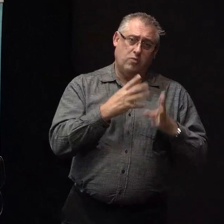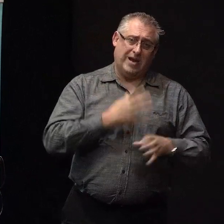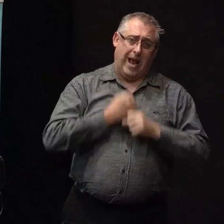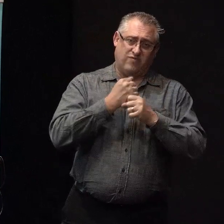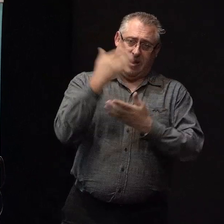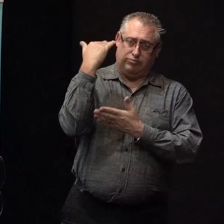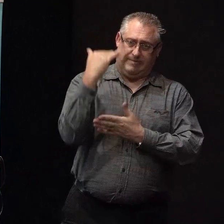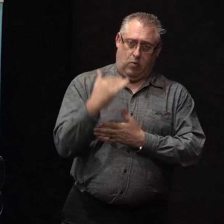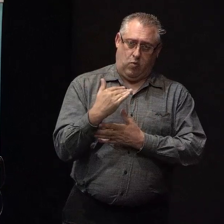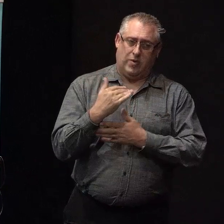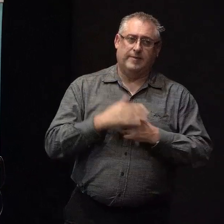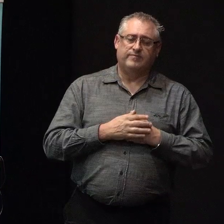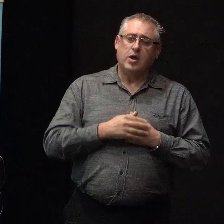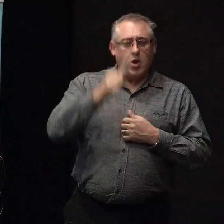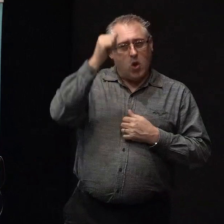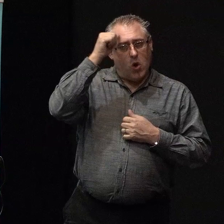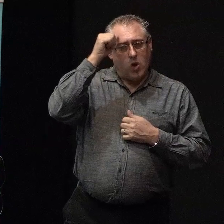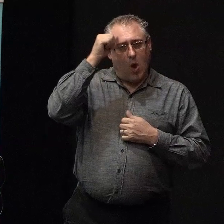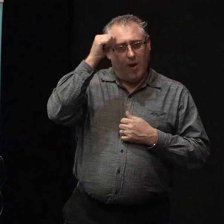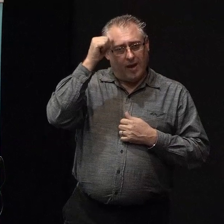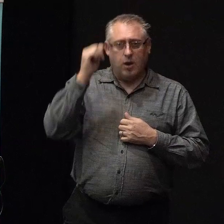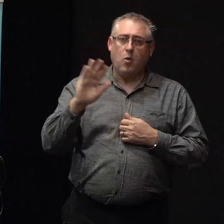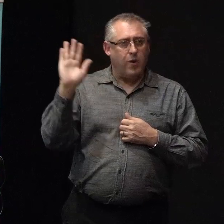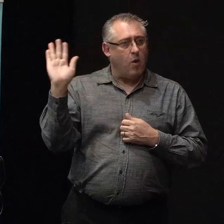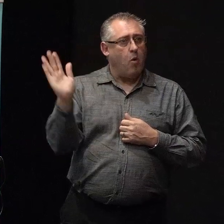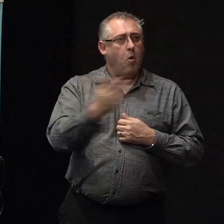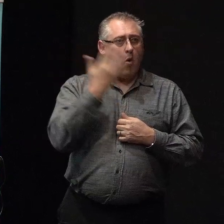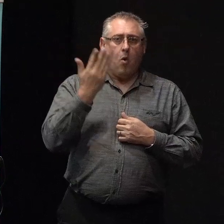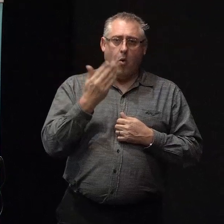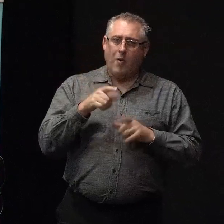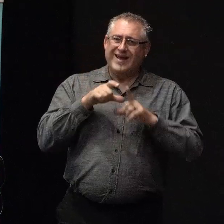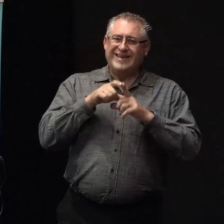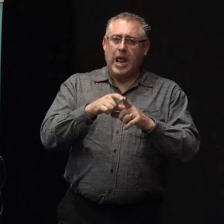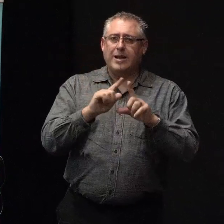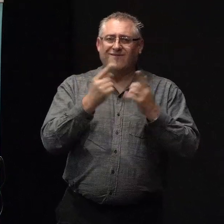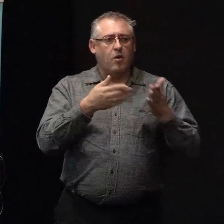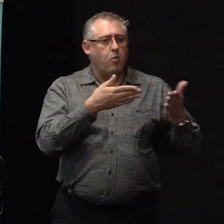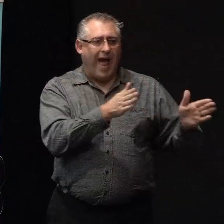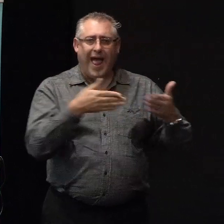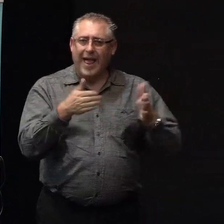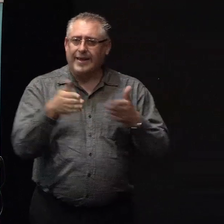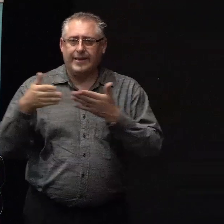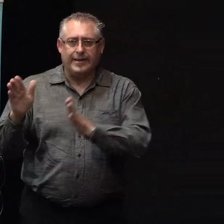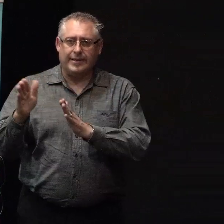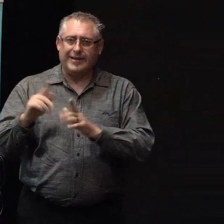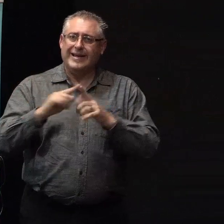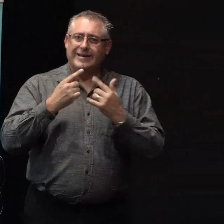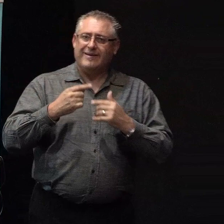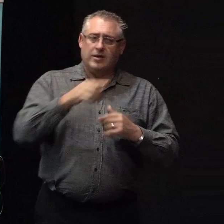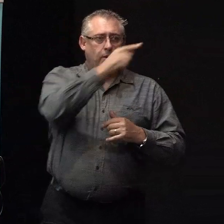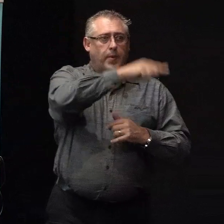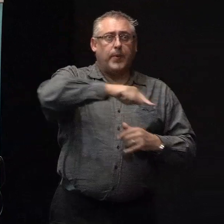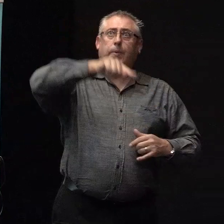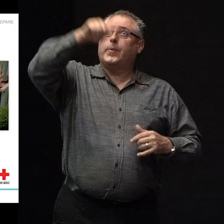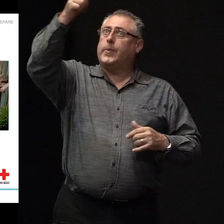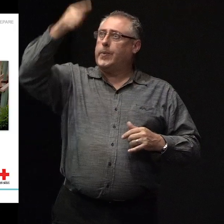is knowing that we all do deal with this differently. We will be at different stages. That first